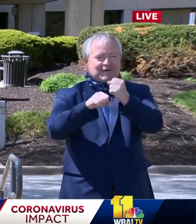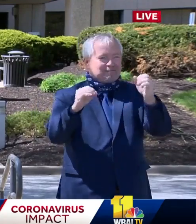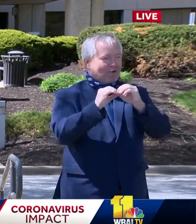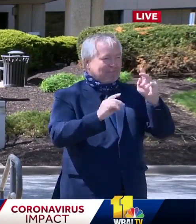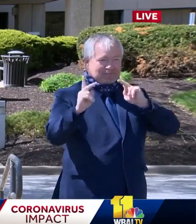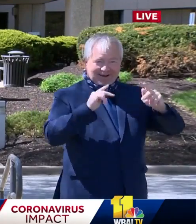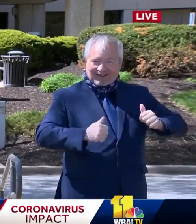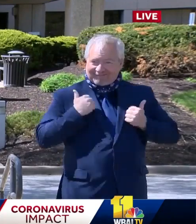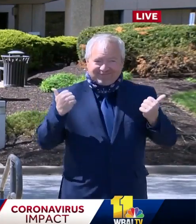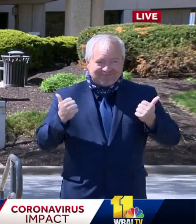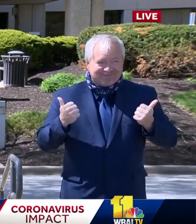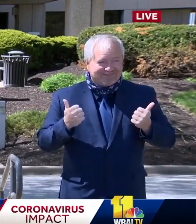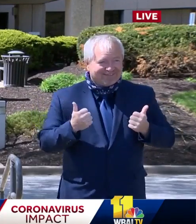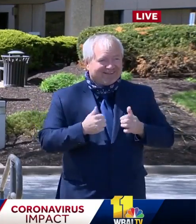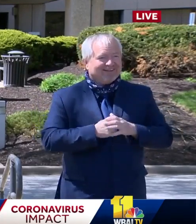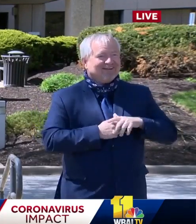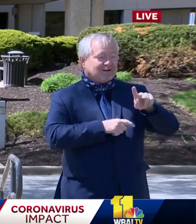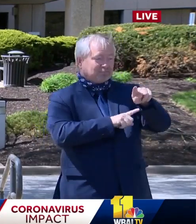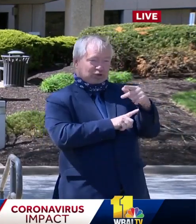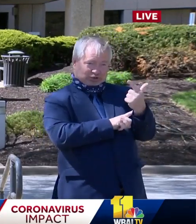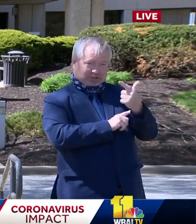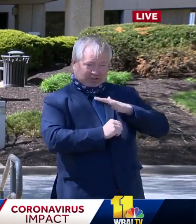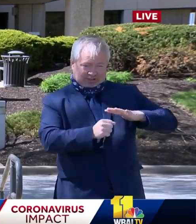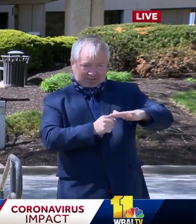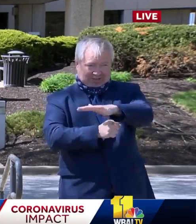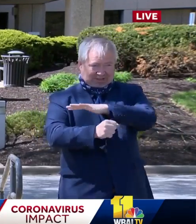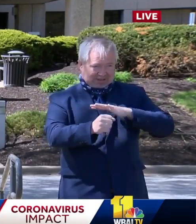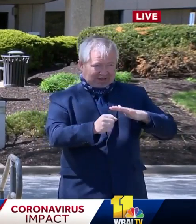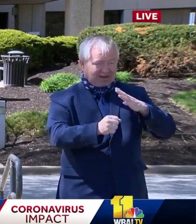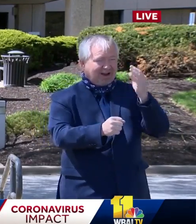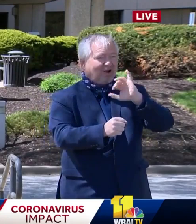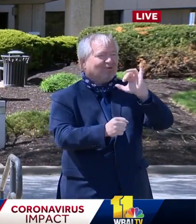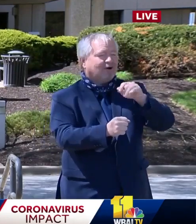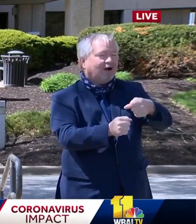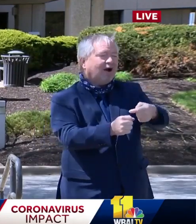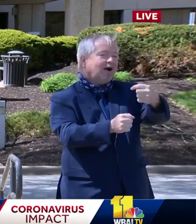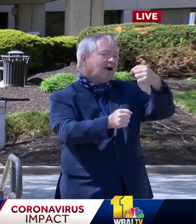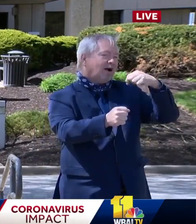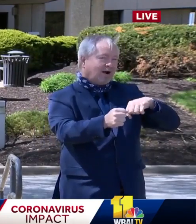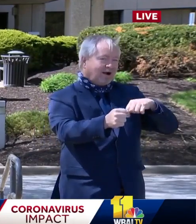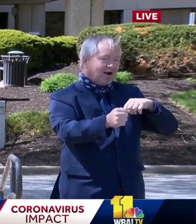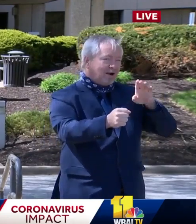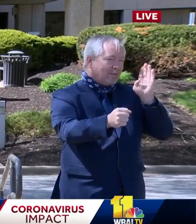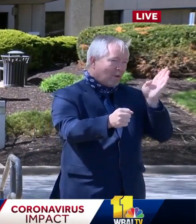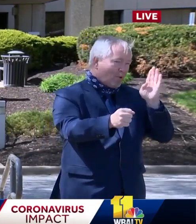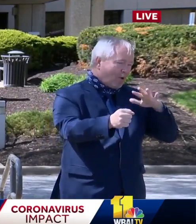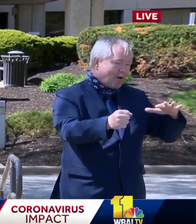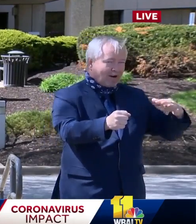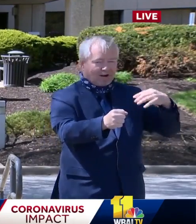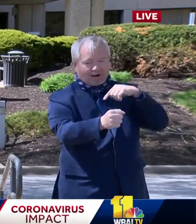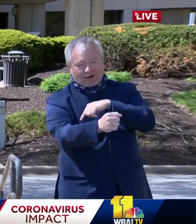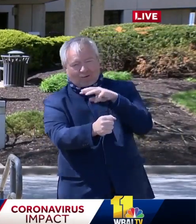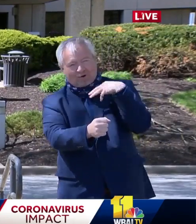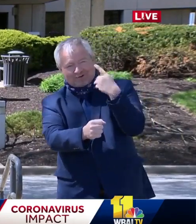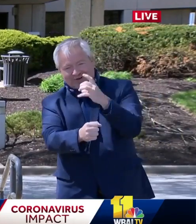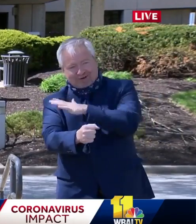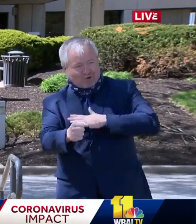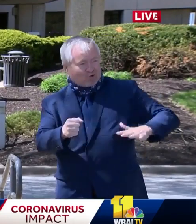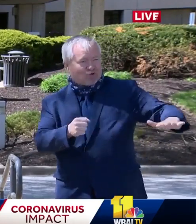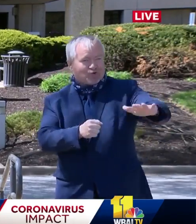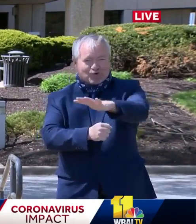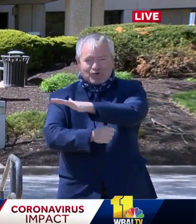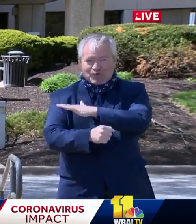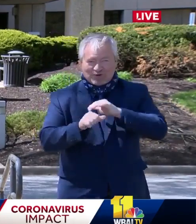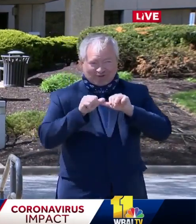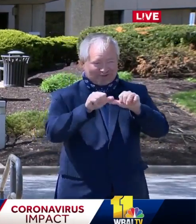Not just here in Prince George's County, but throughout the National Capital Region. Making this happen so